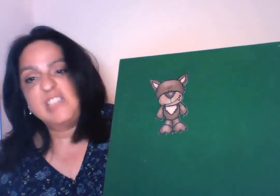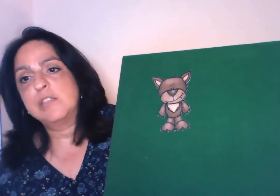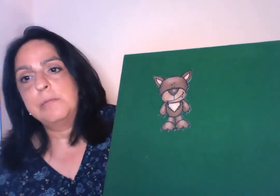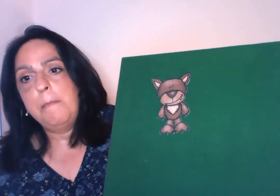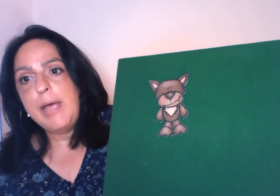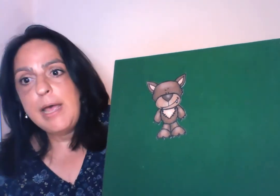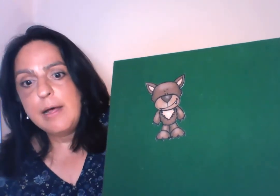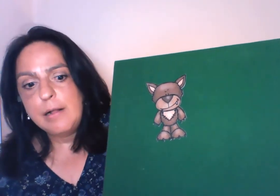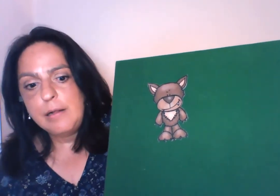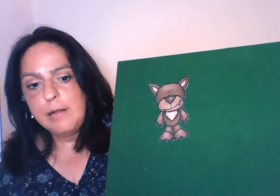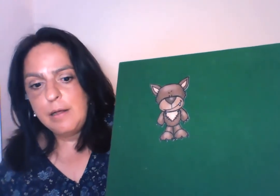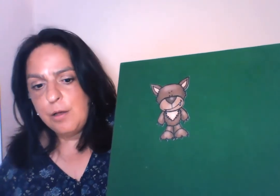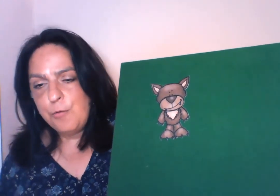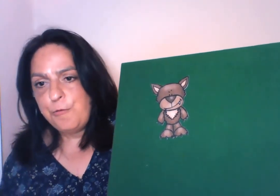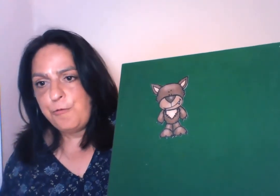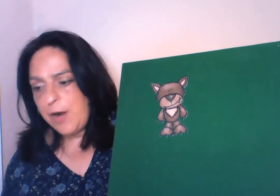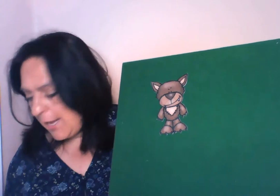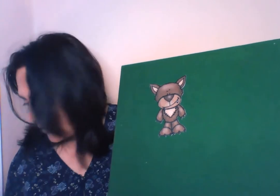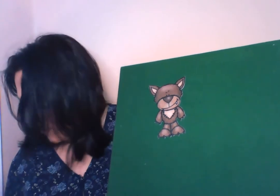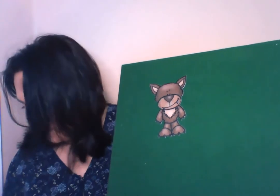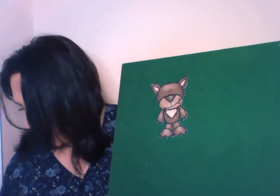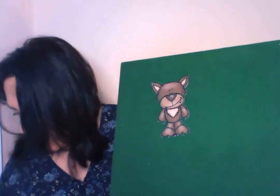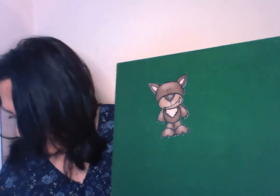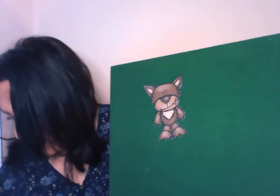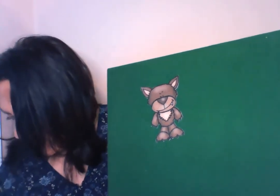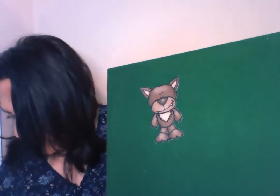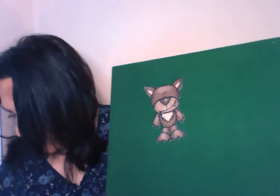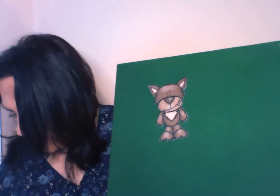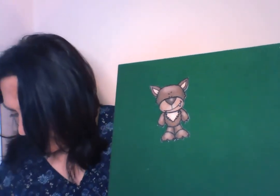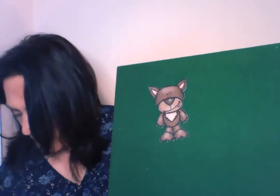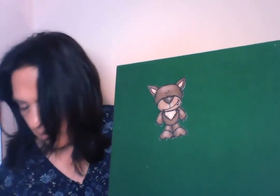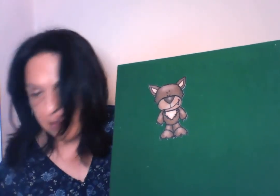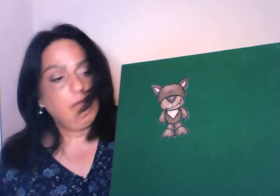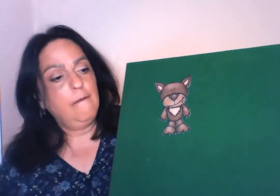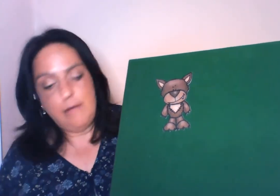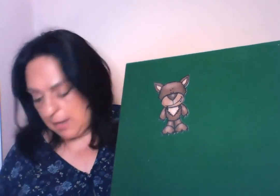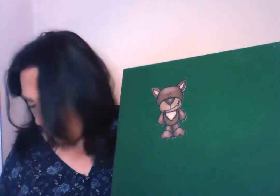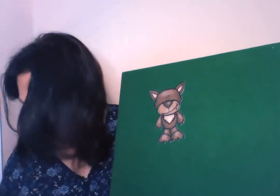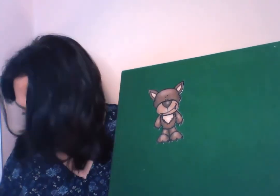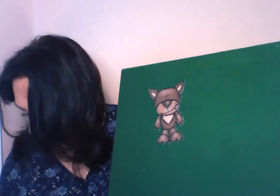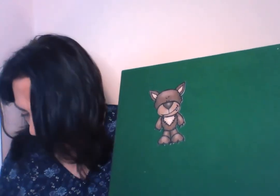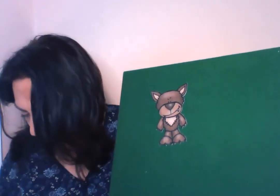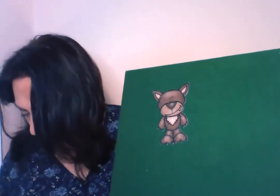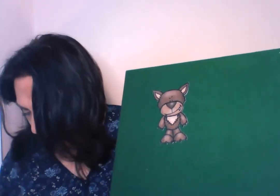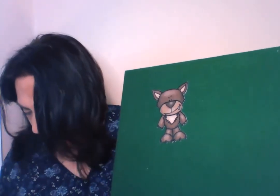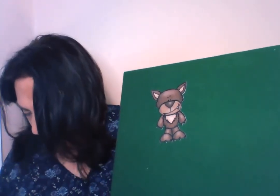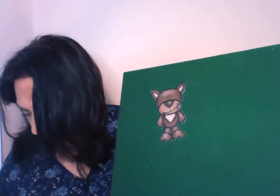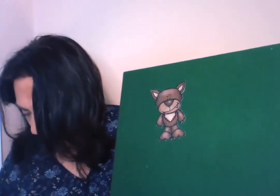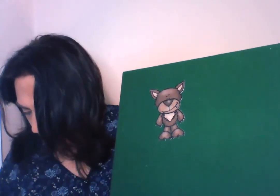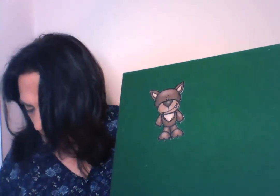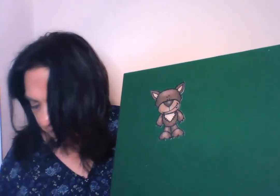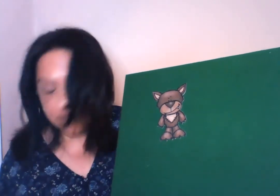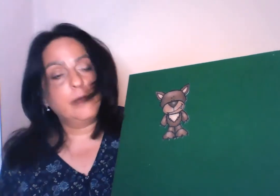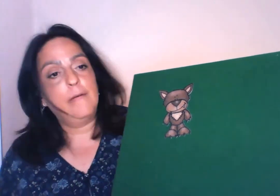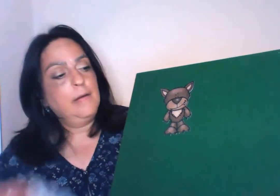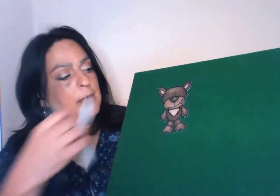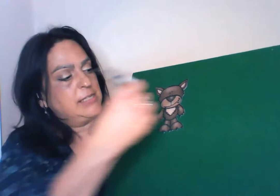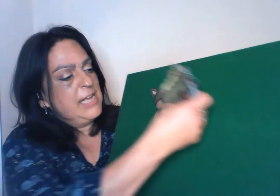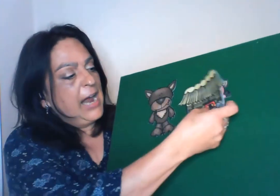smell fresh piggy in that little house over there. He said,